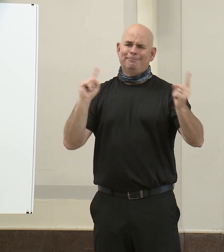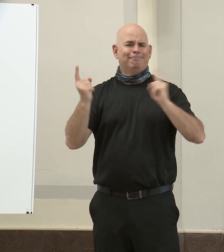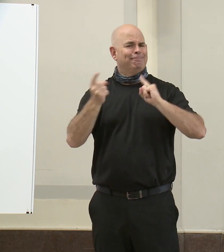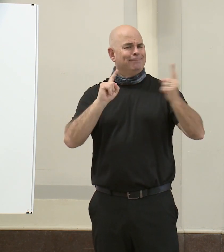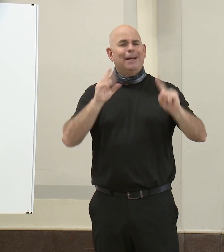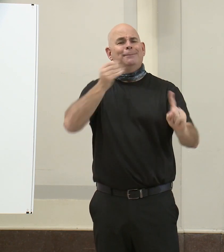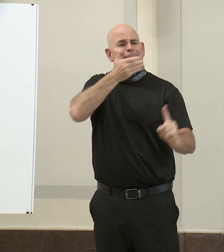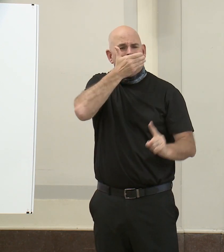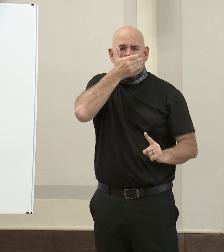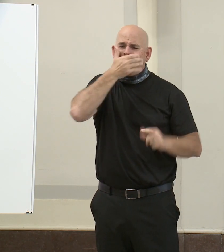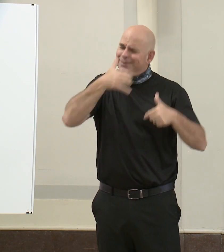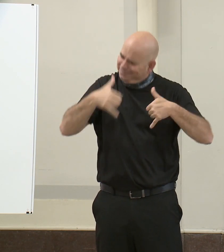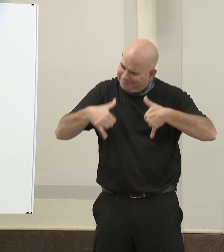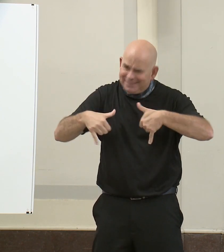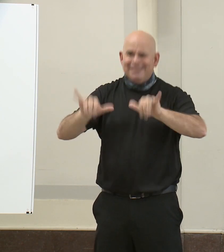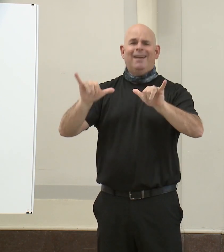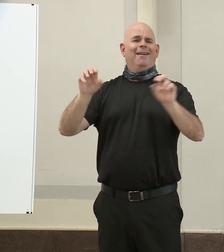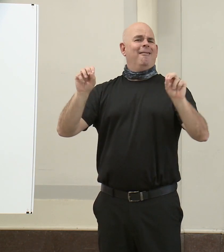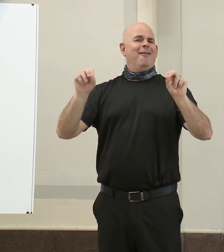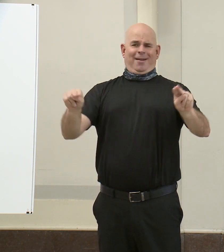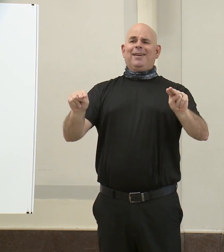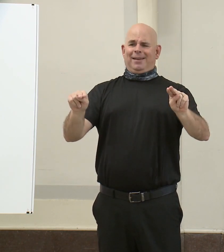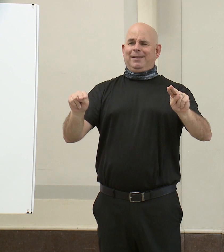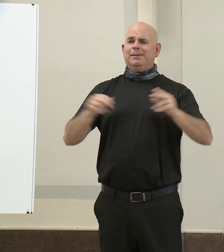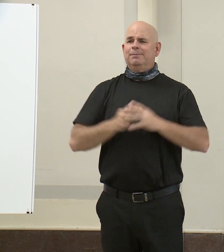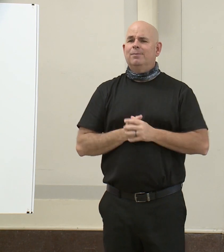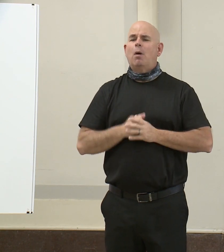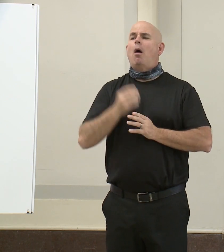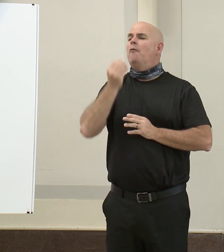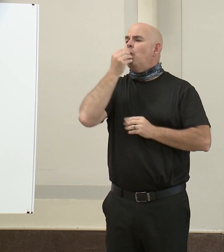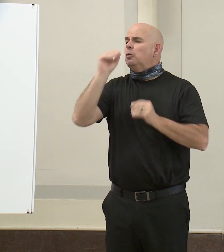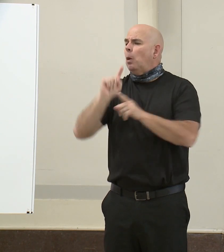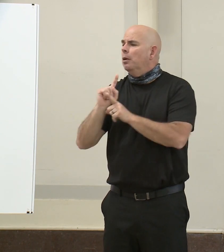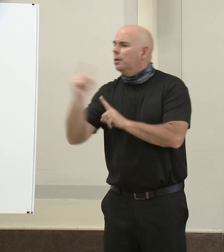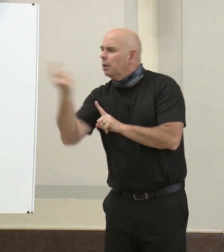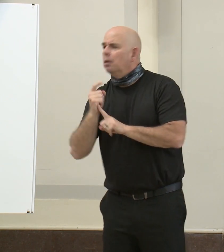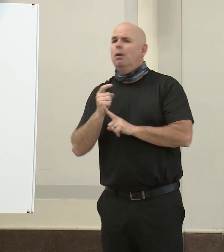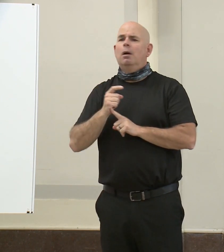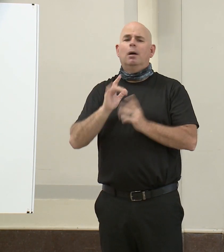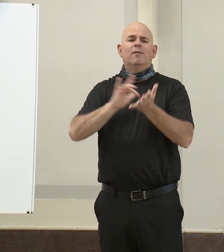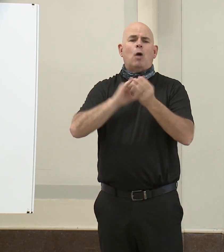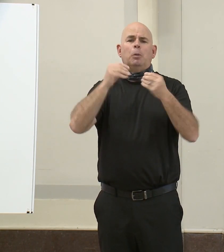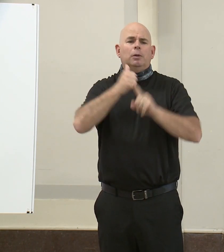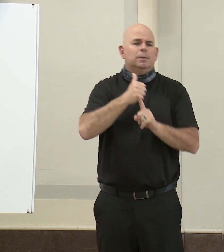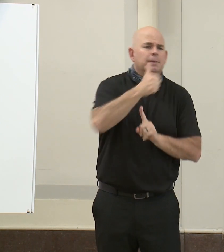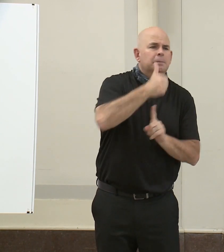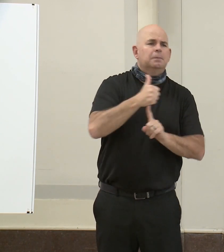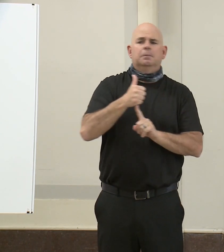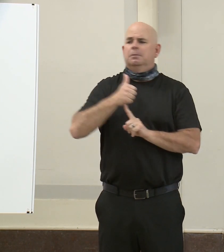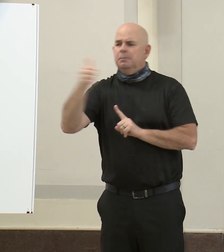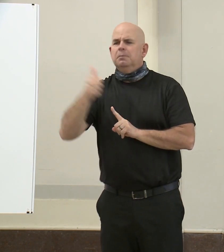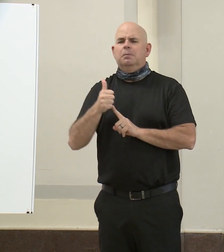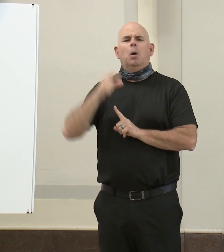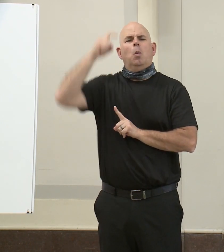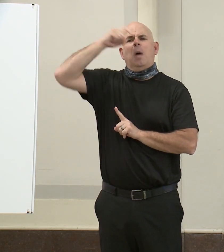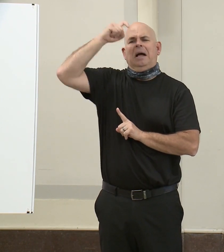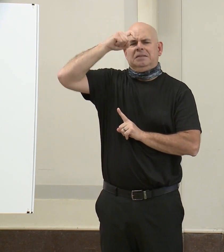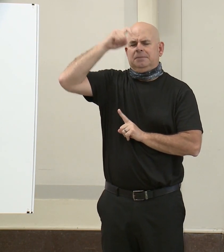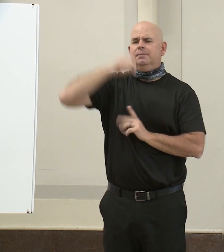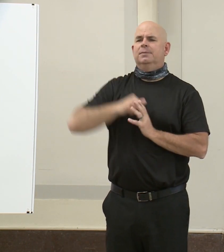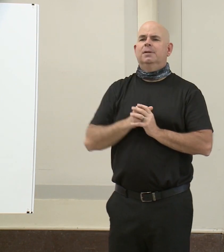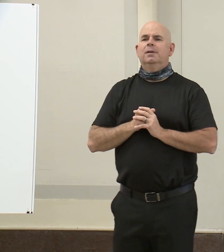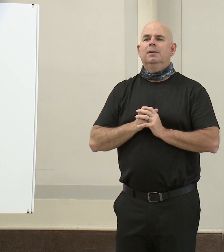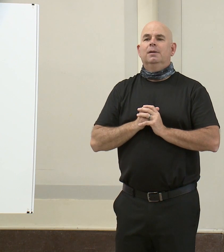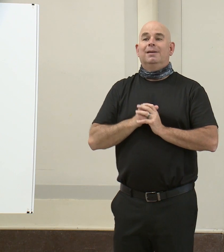entering a public area such as a grocery store or pharmacy. As I mentioned yesterday, for Baltimore City to safely lift